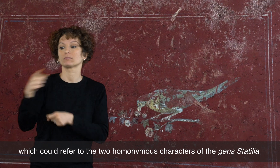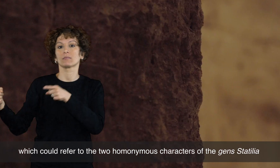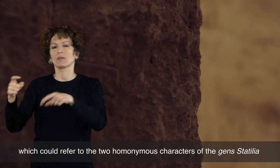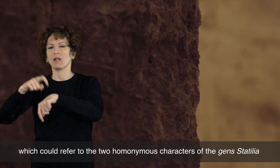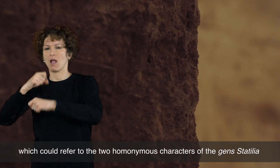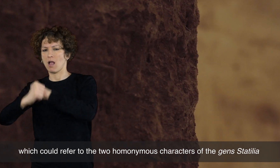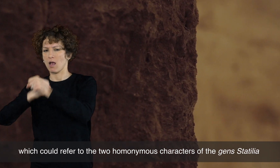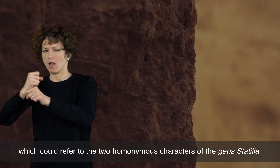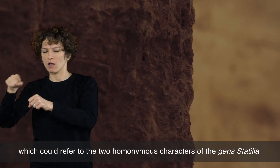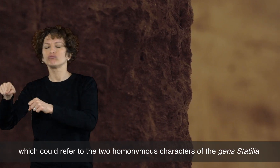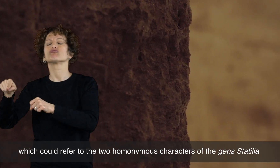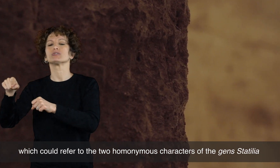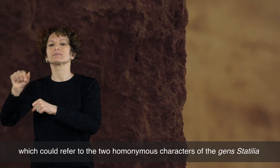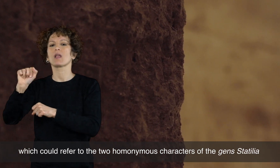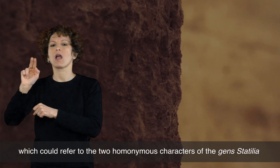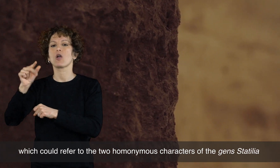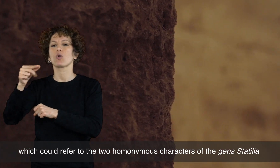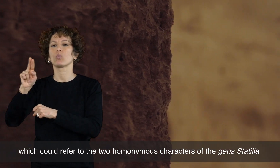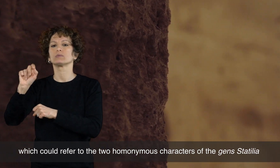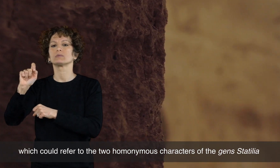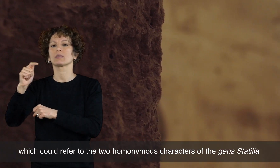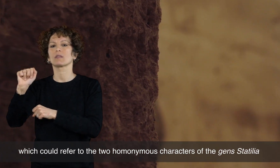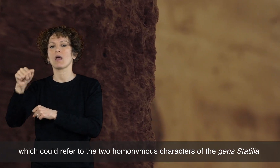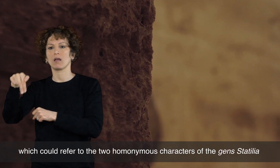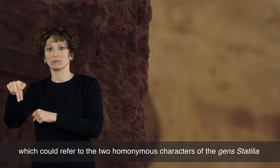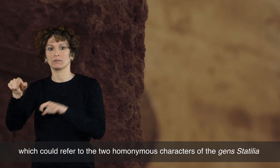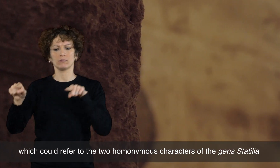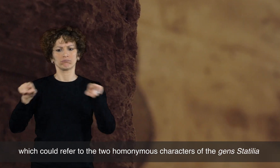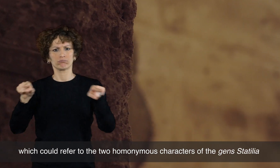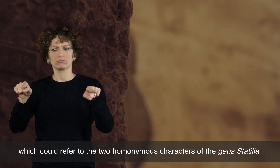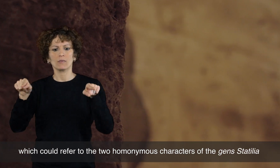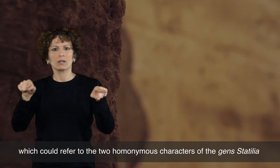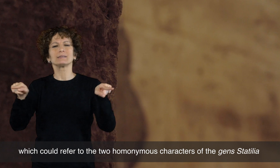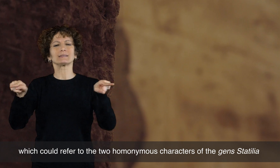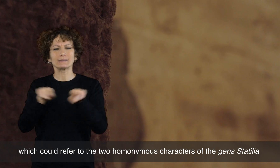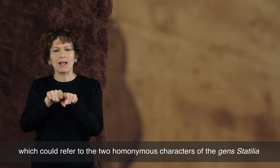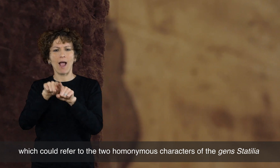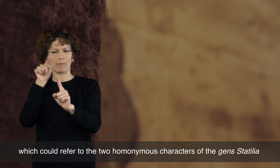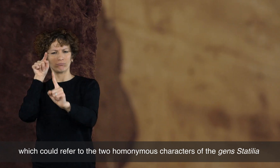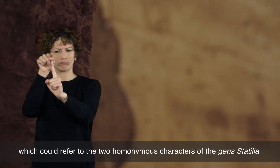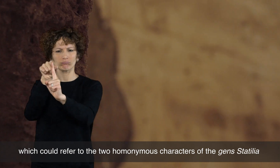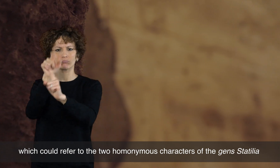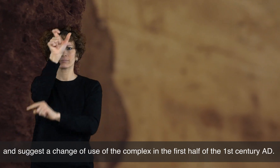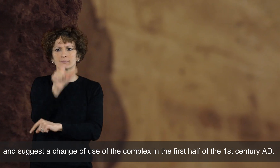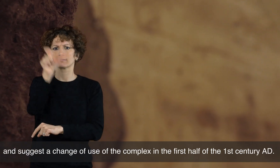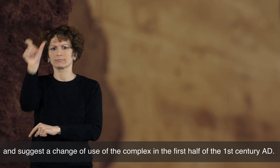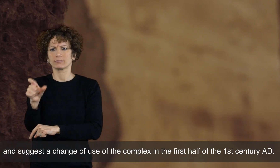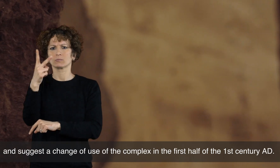which could refer to the two homonymous characters of the gens Statilia, and suggest a